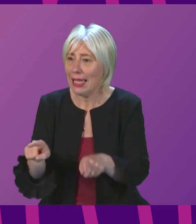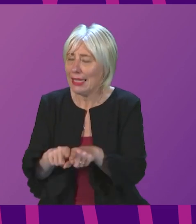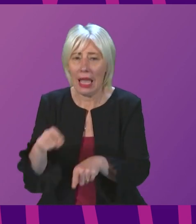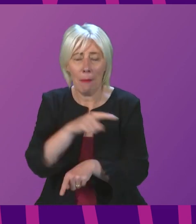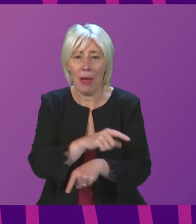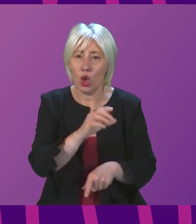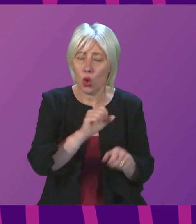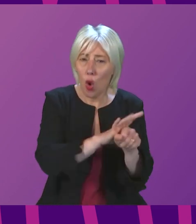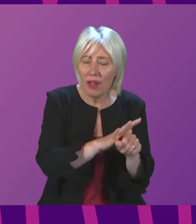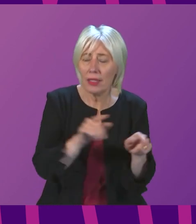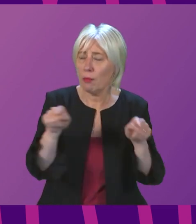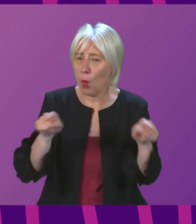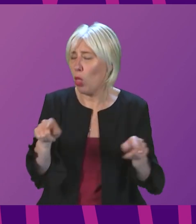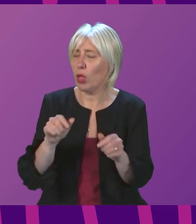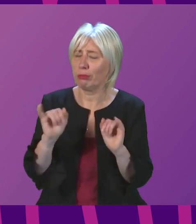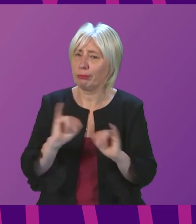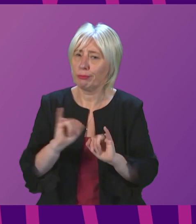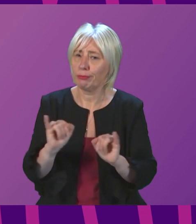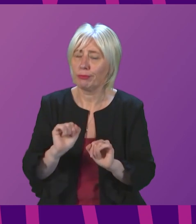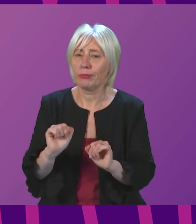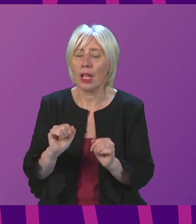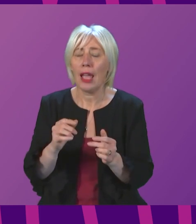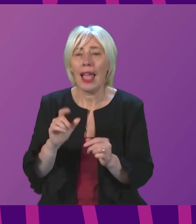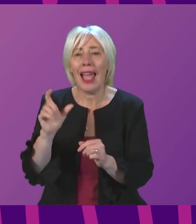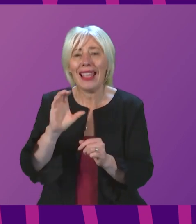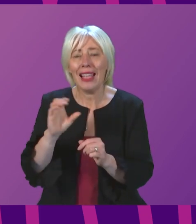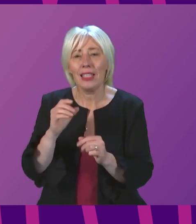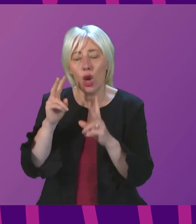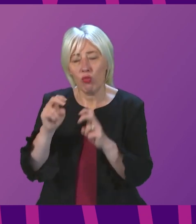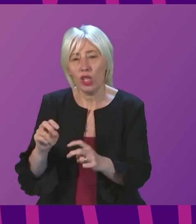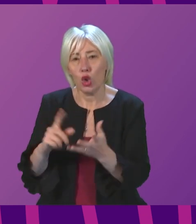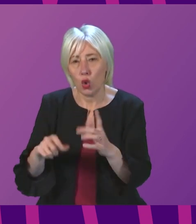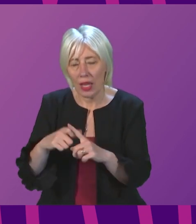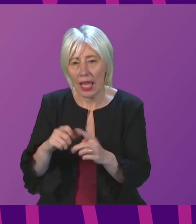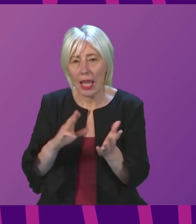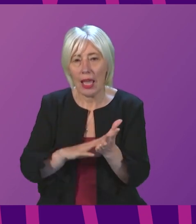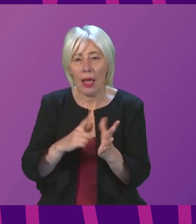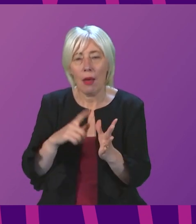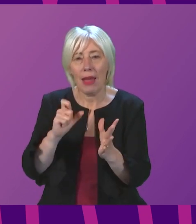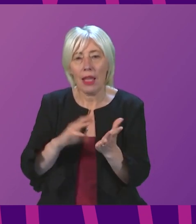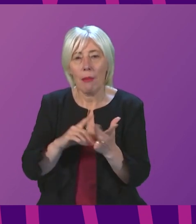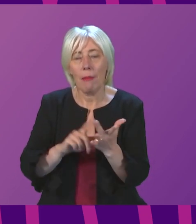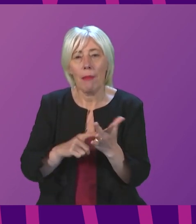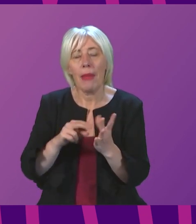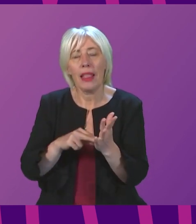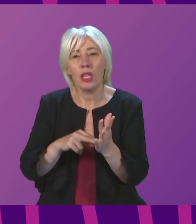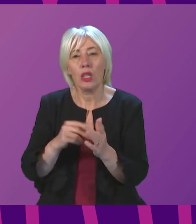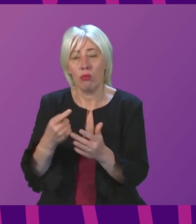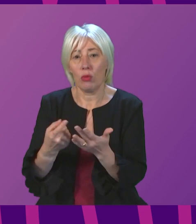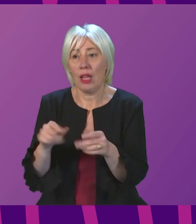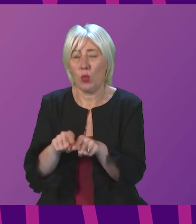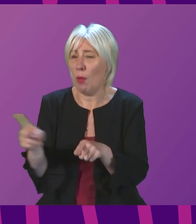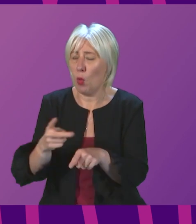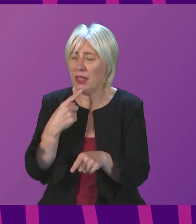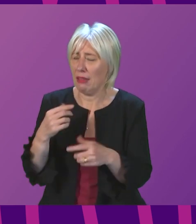tragedy. Macmillan Cancer Support and Cancer Research UK have both expressed concerns this week over fears of cancer patients waiting to be